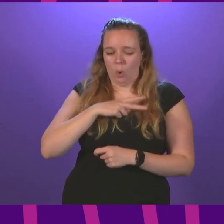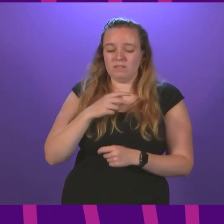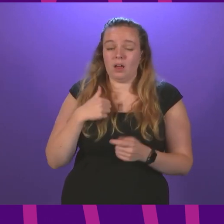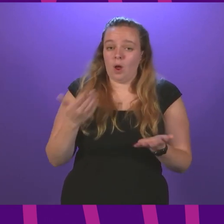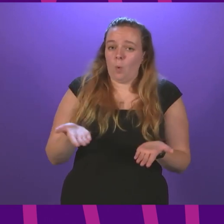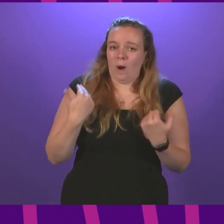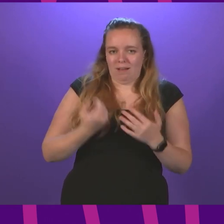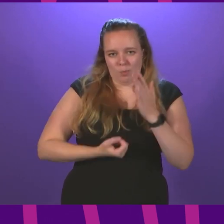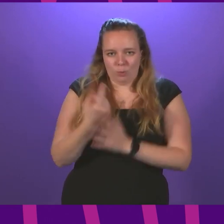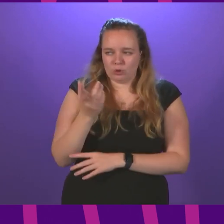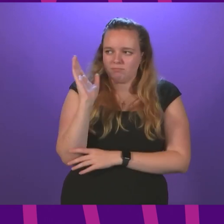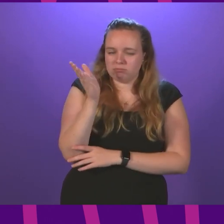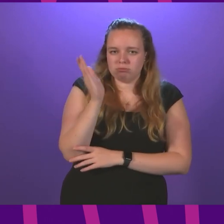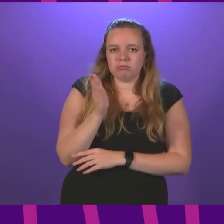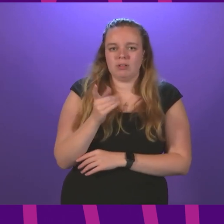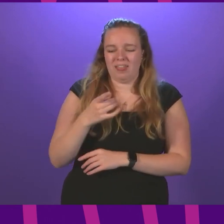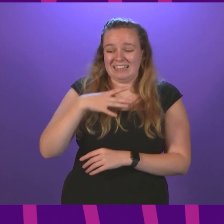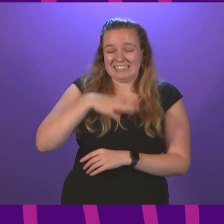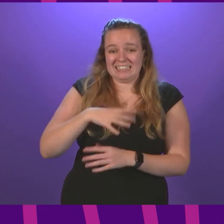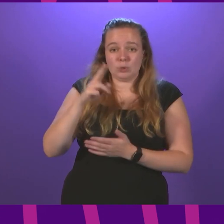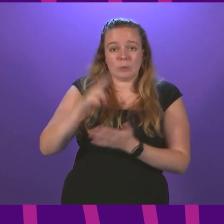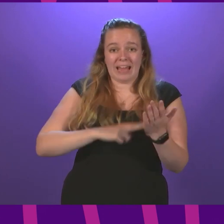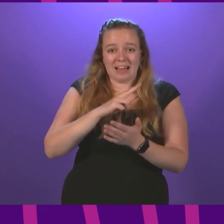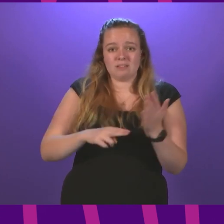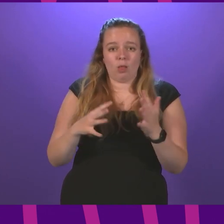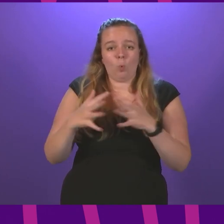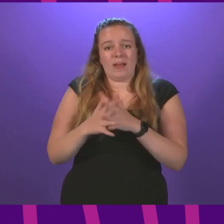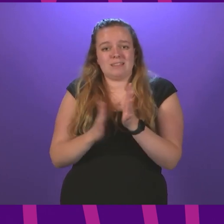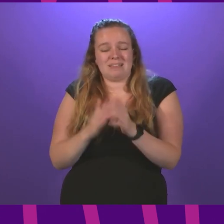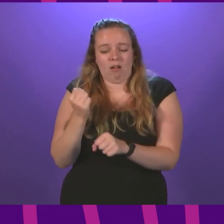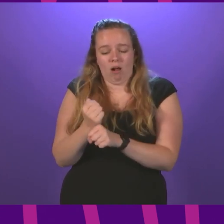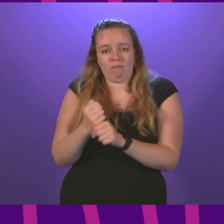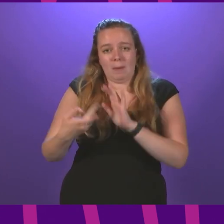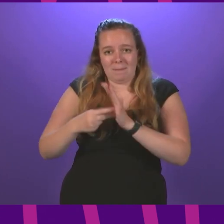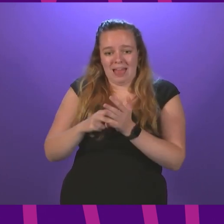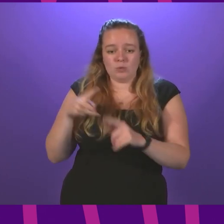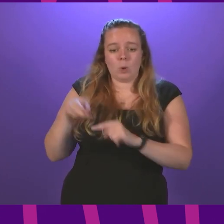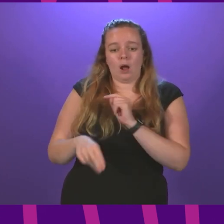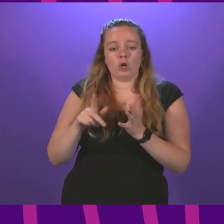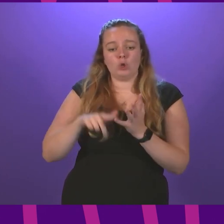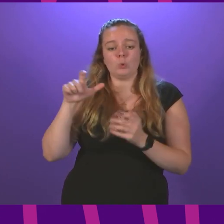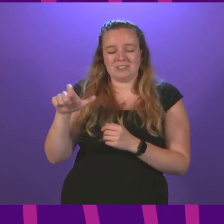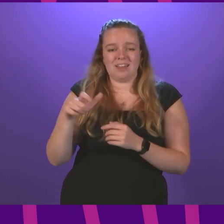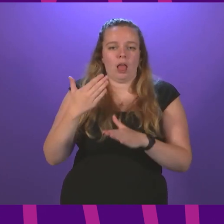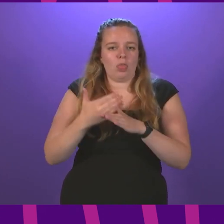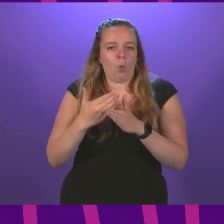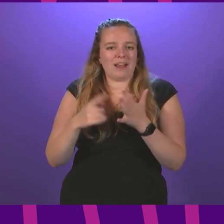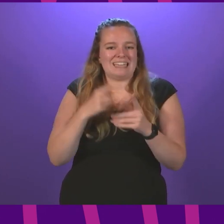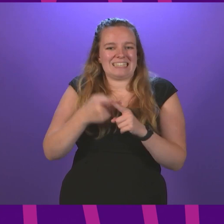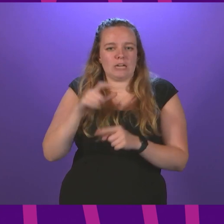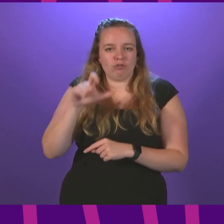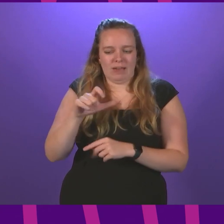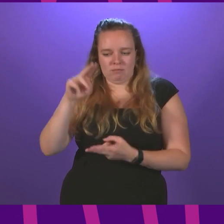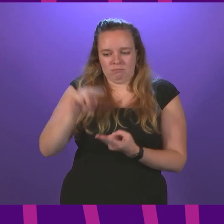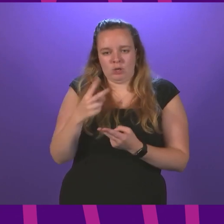opportunity to speak in this debate about the need to cancel the Westminster government's plan to cut universal credit and the working tax credit by £20